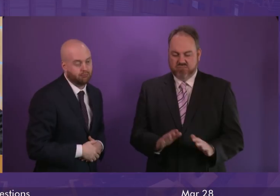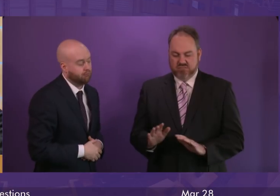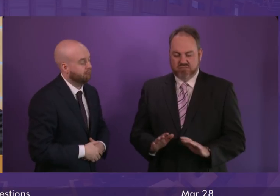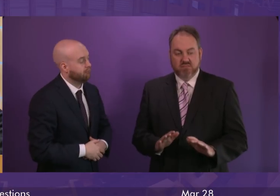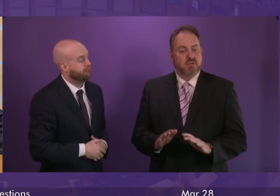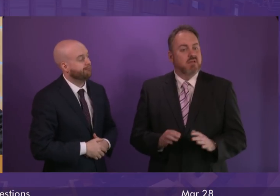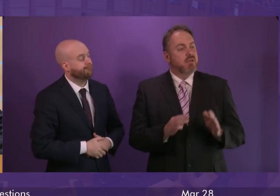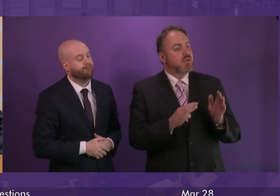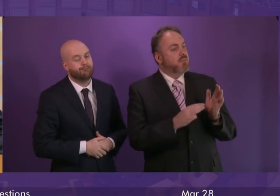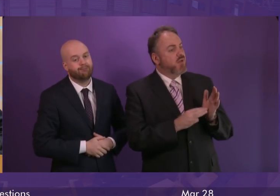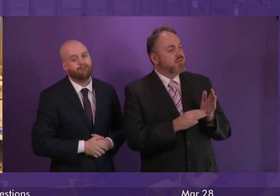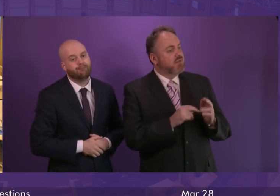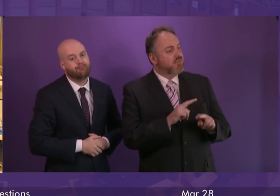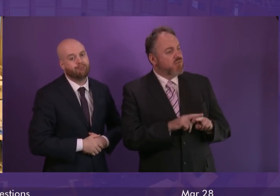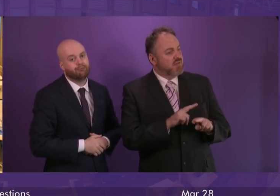And Murda Fraser.